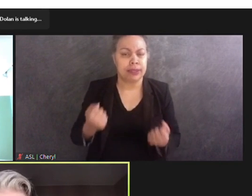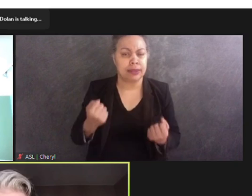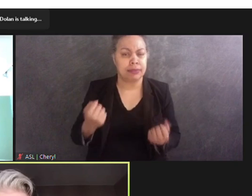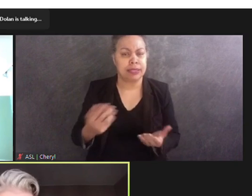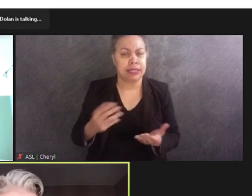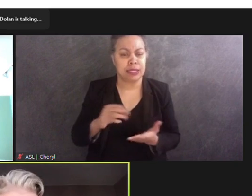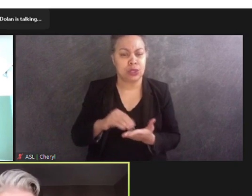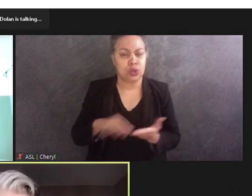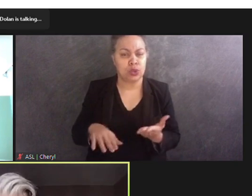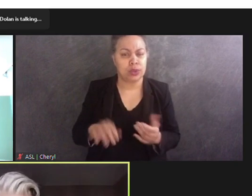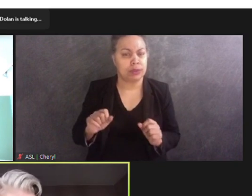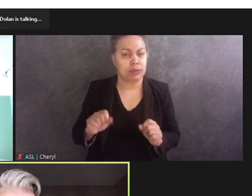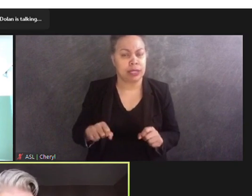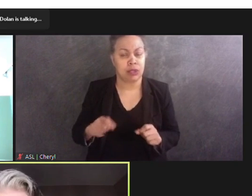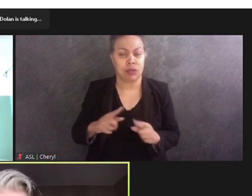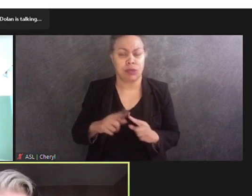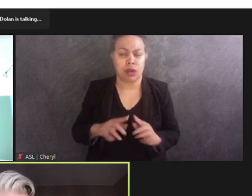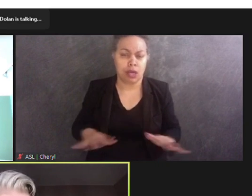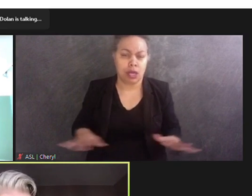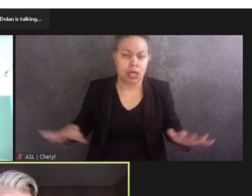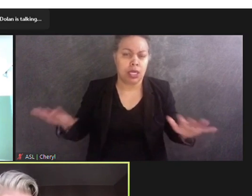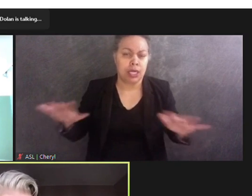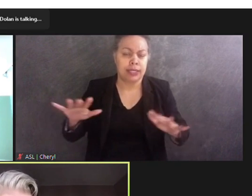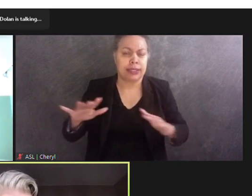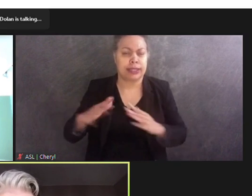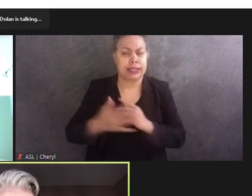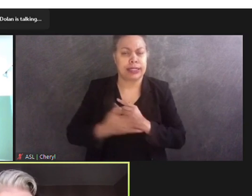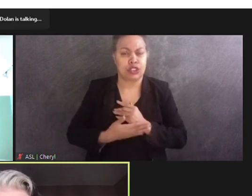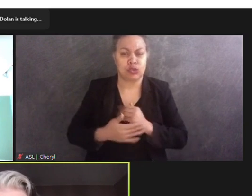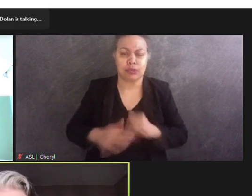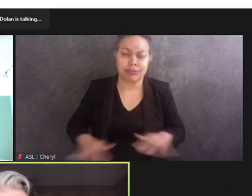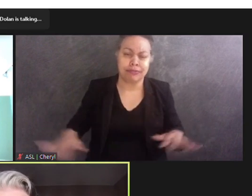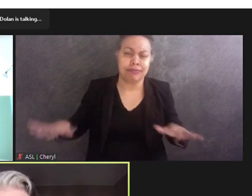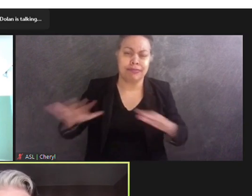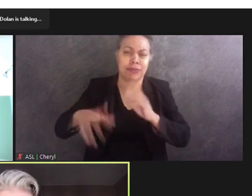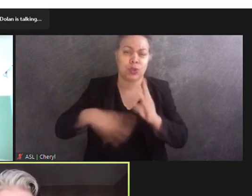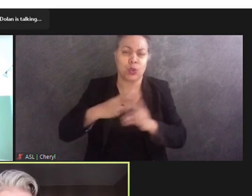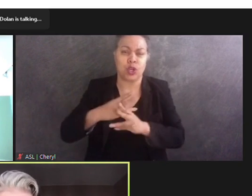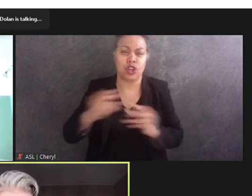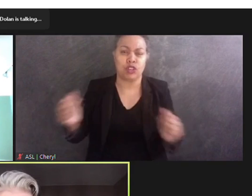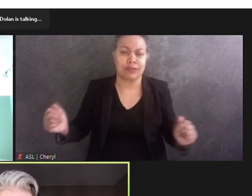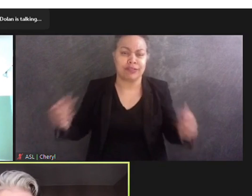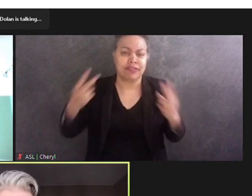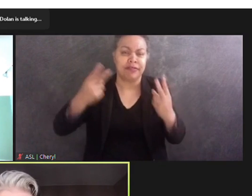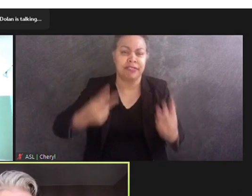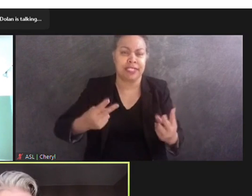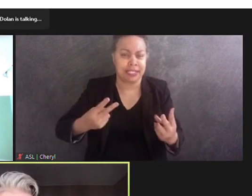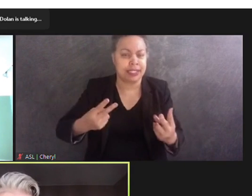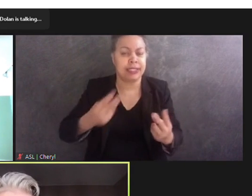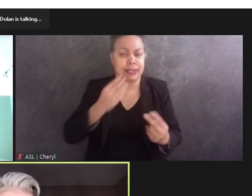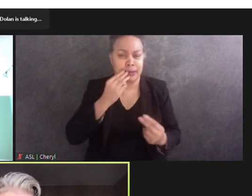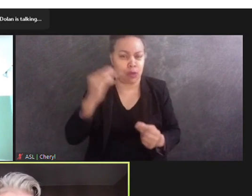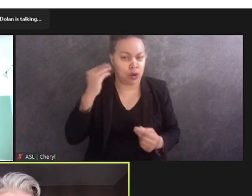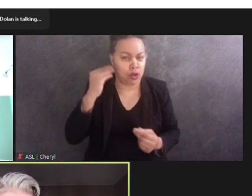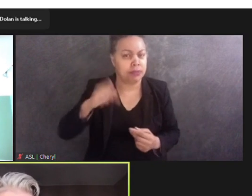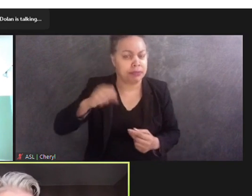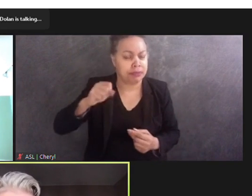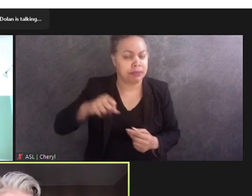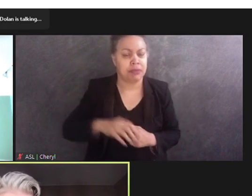all around the country, all around the world, coming to the memorial. And we want them all to be able to access it